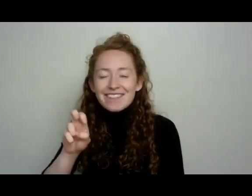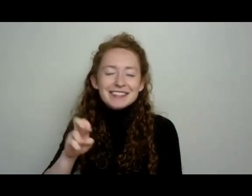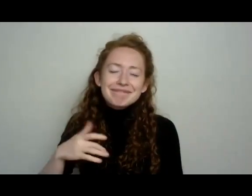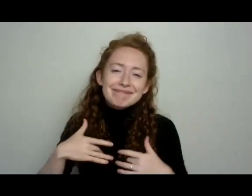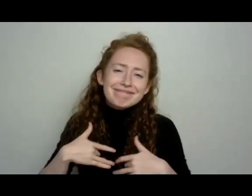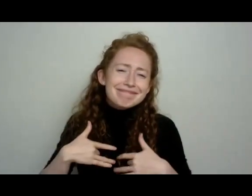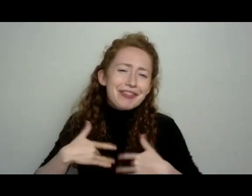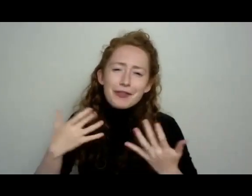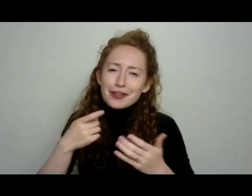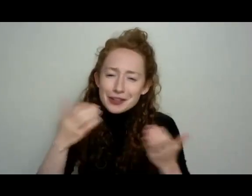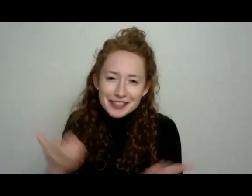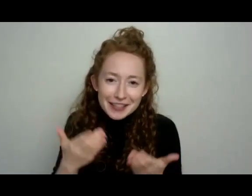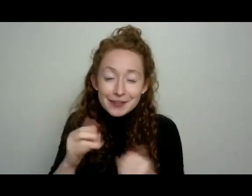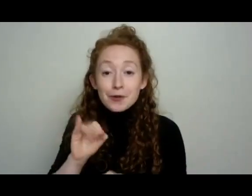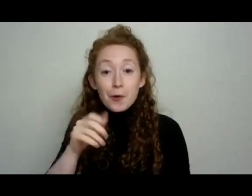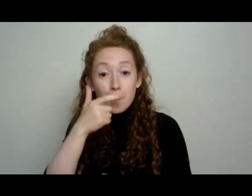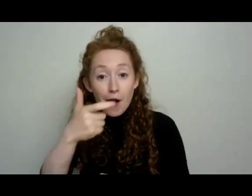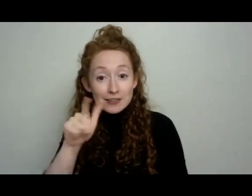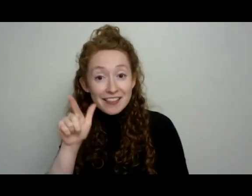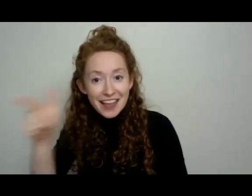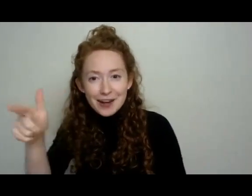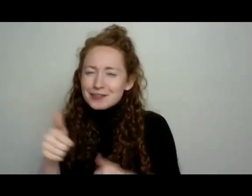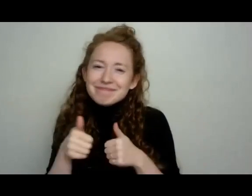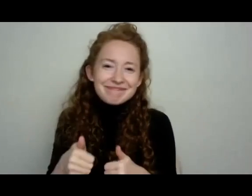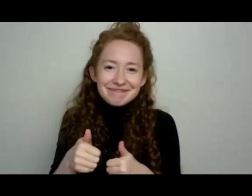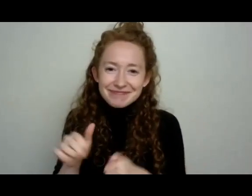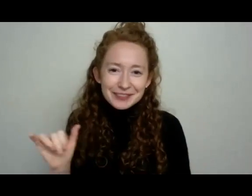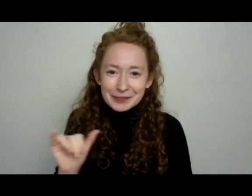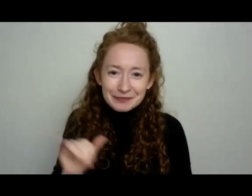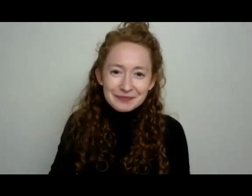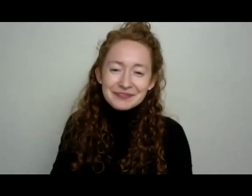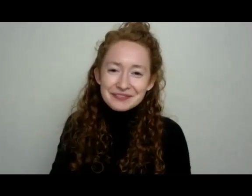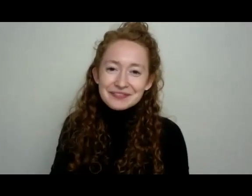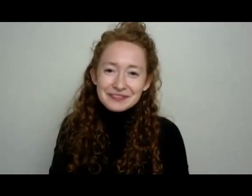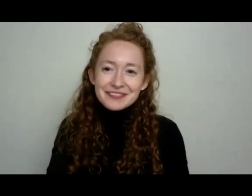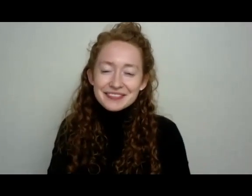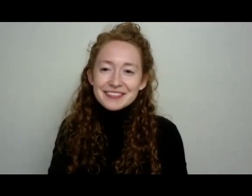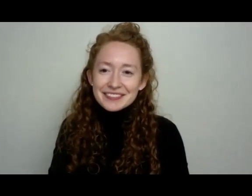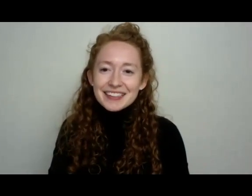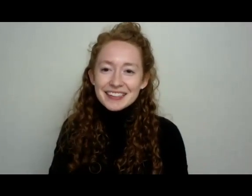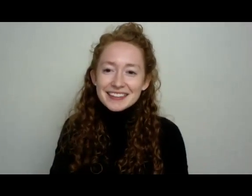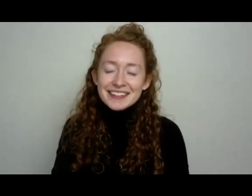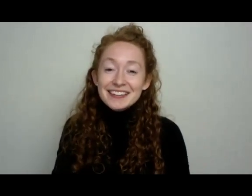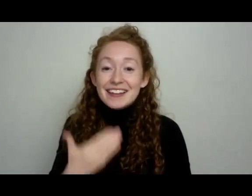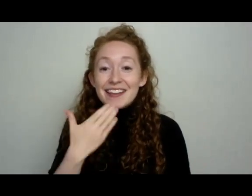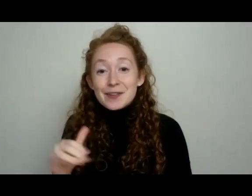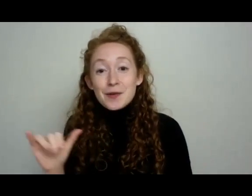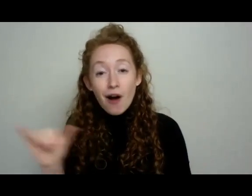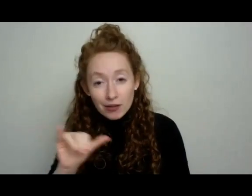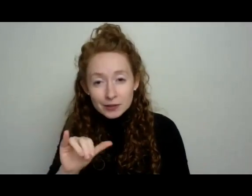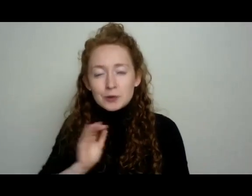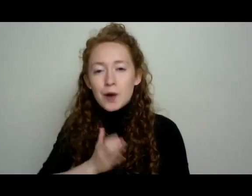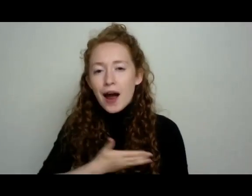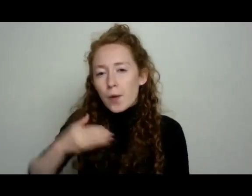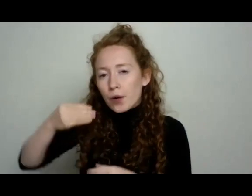whether you're listening to this after the fact, which is such a joy. And yes, thank you also to our ancestors,